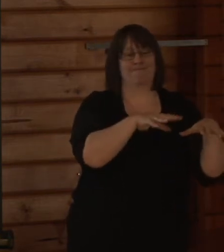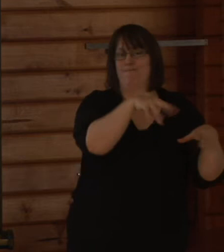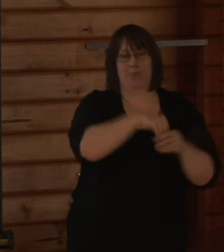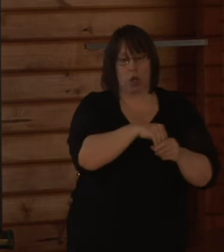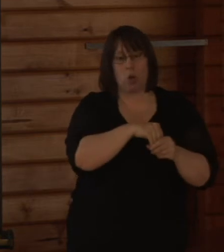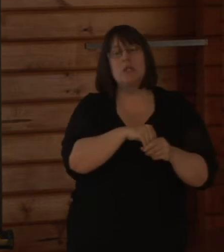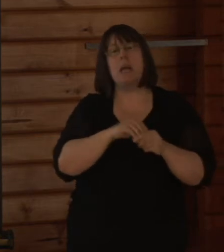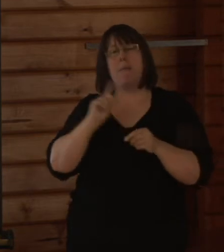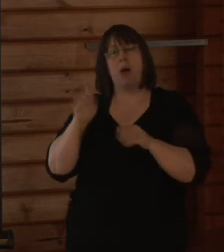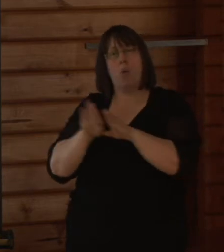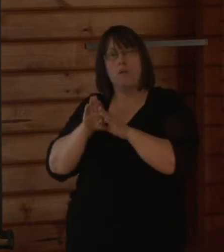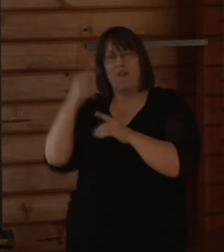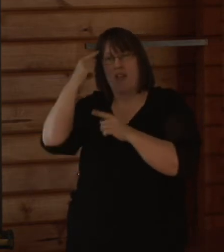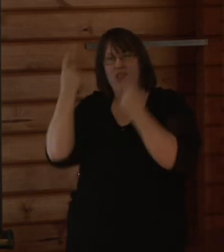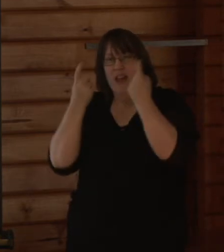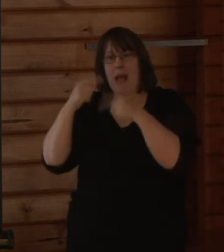development don't need to be considered.